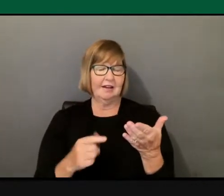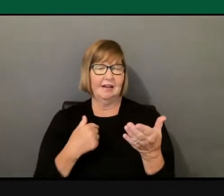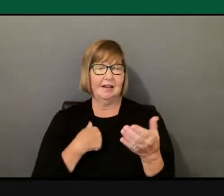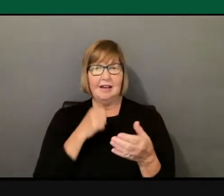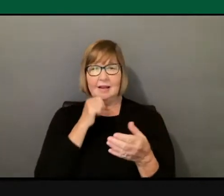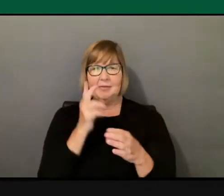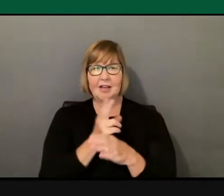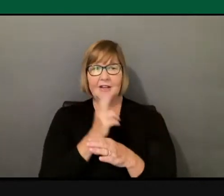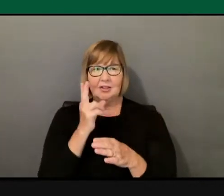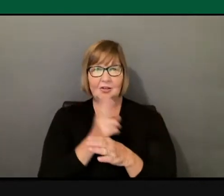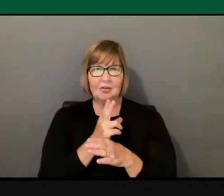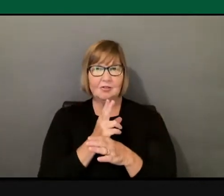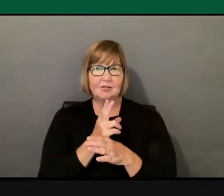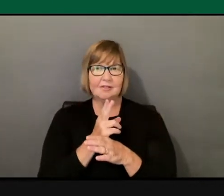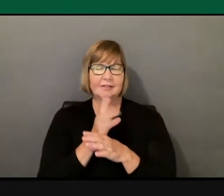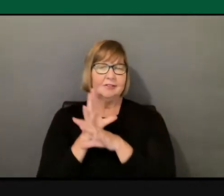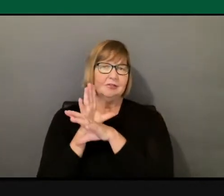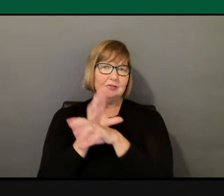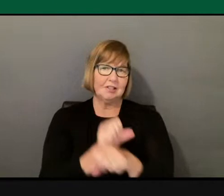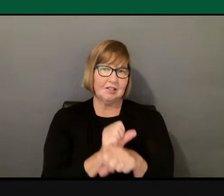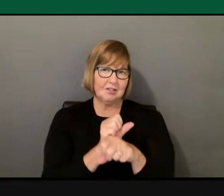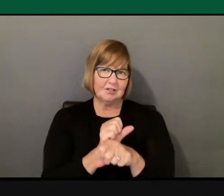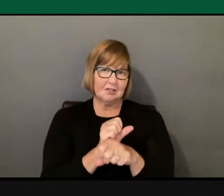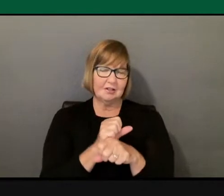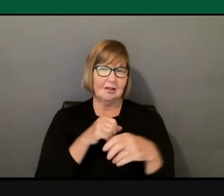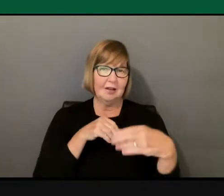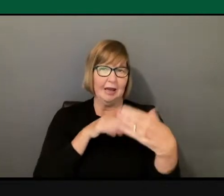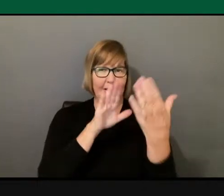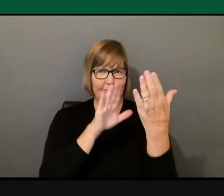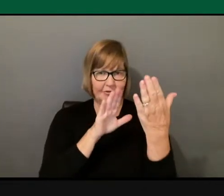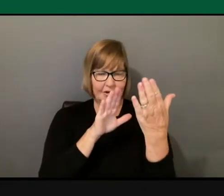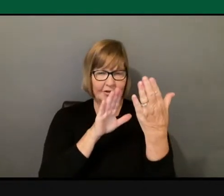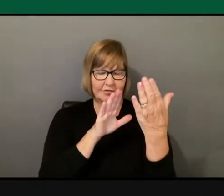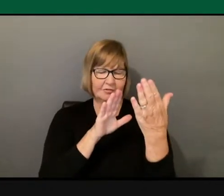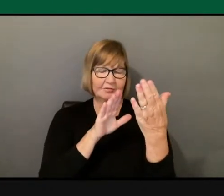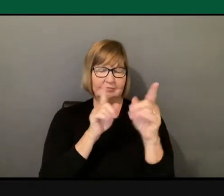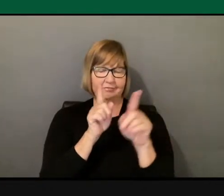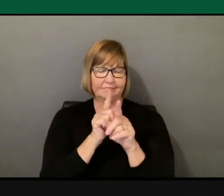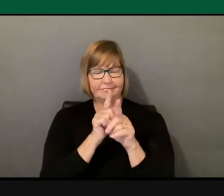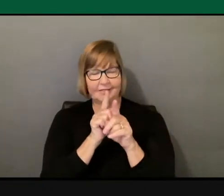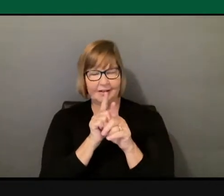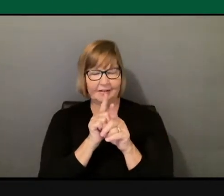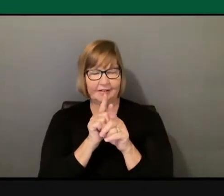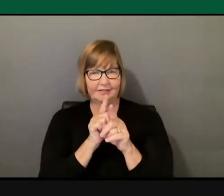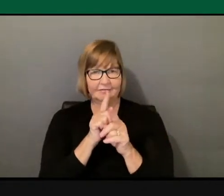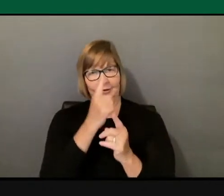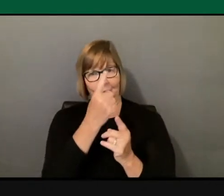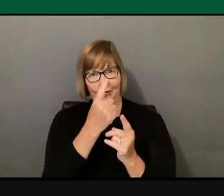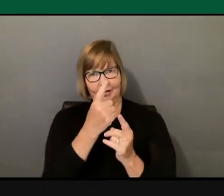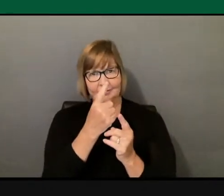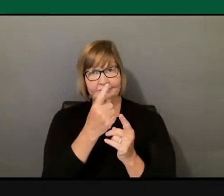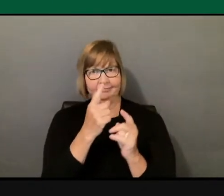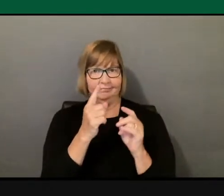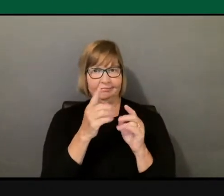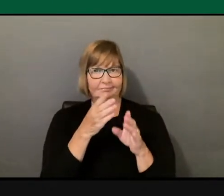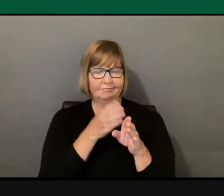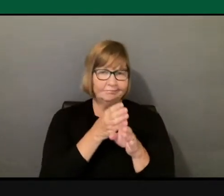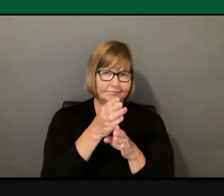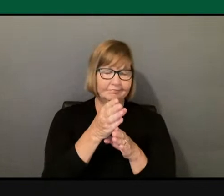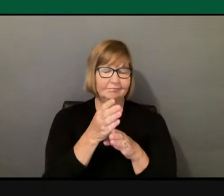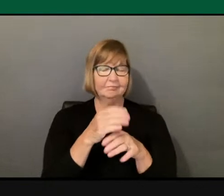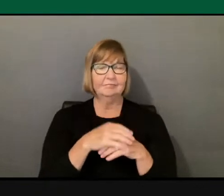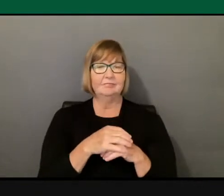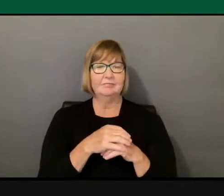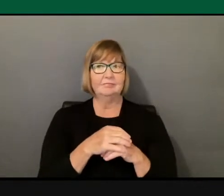traditional approach to education that is often ethnocentric, right? And based on those subjects that we